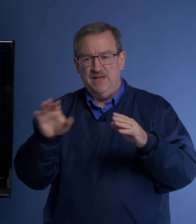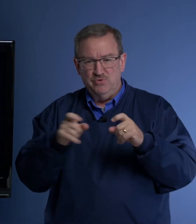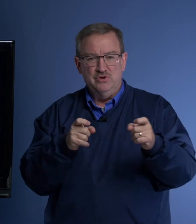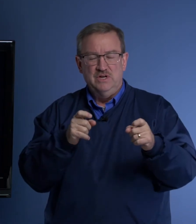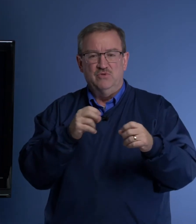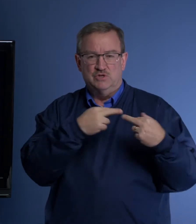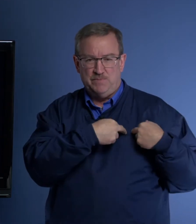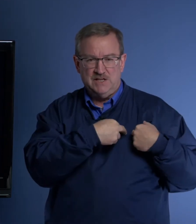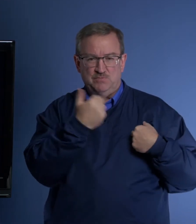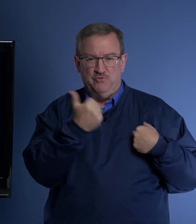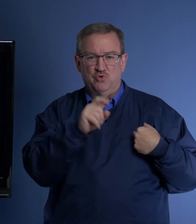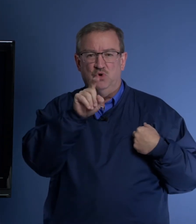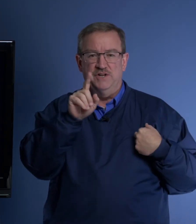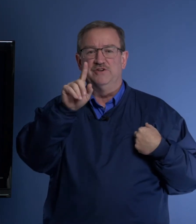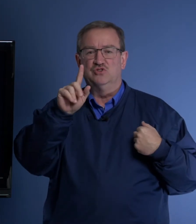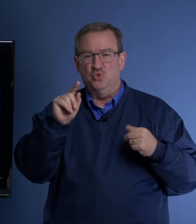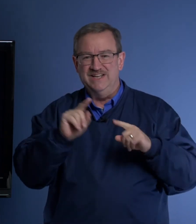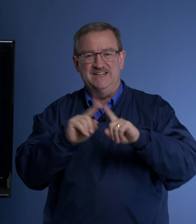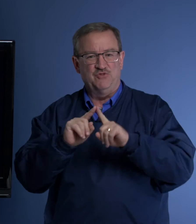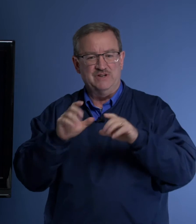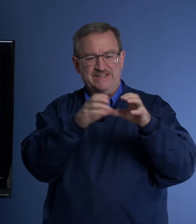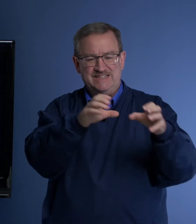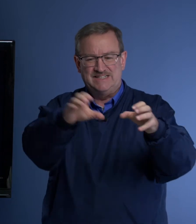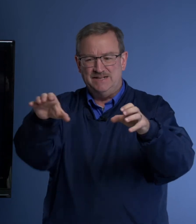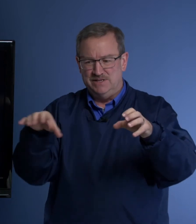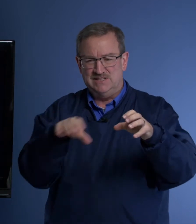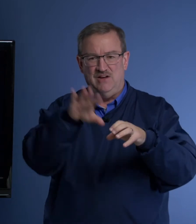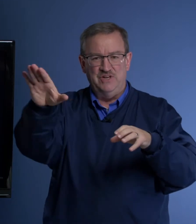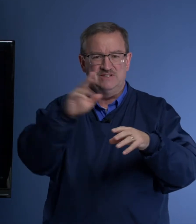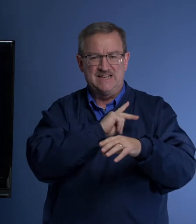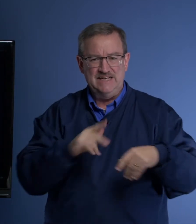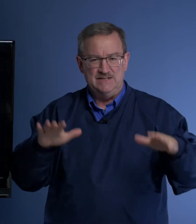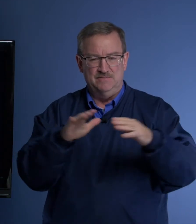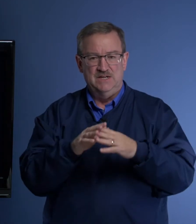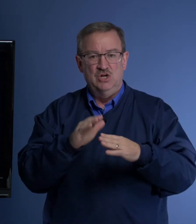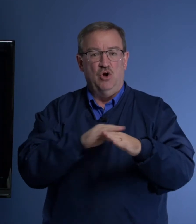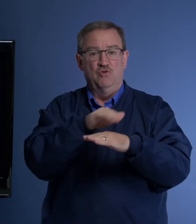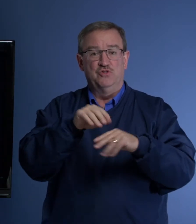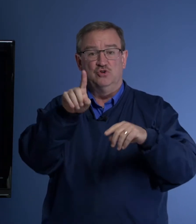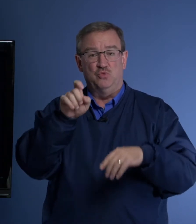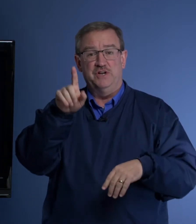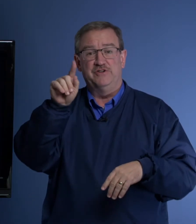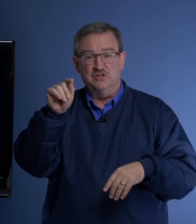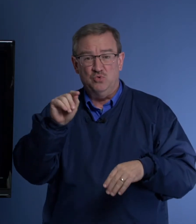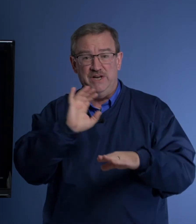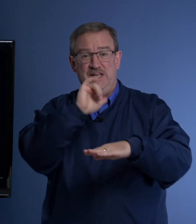they were responsible for 120 different segments of his kingdom. Over those 120, he